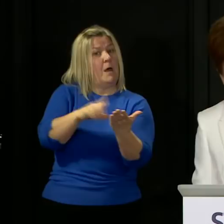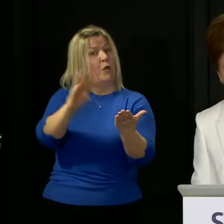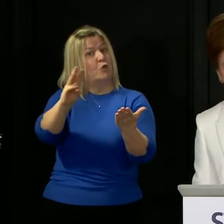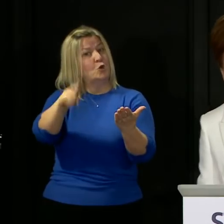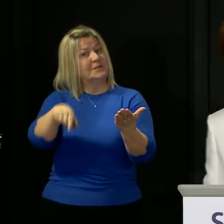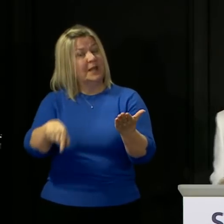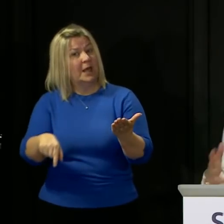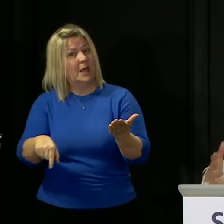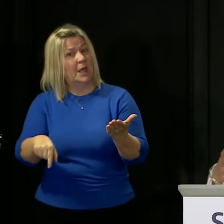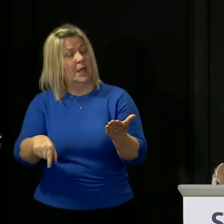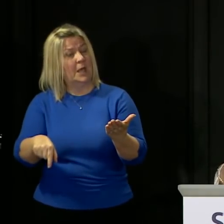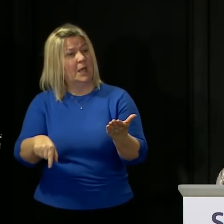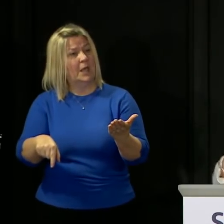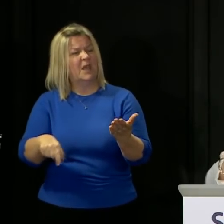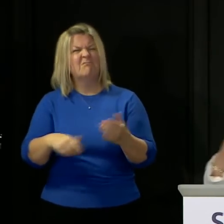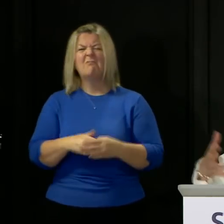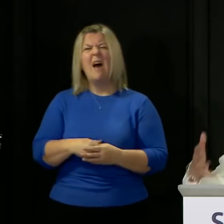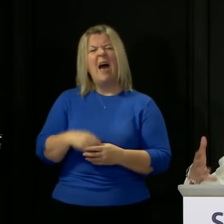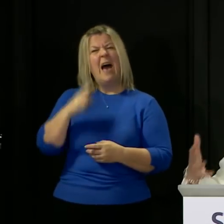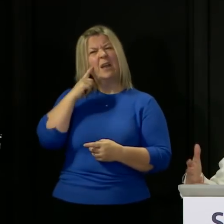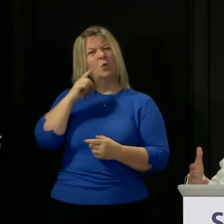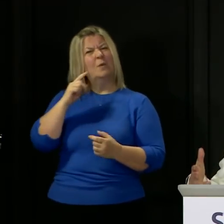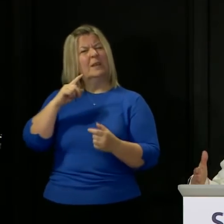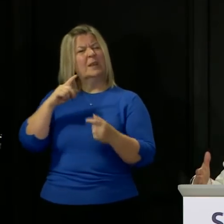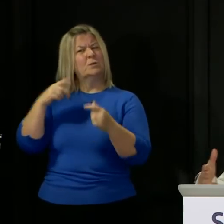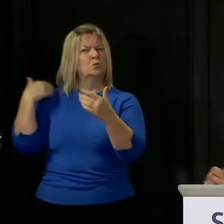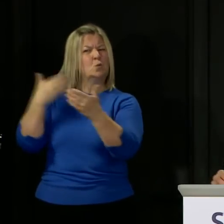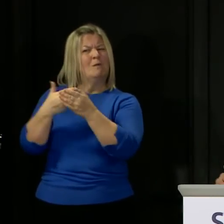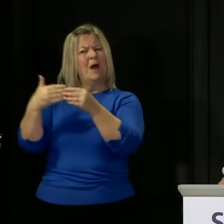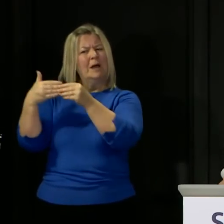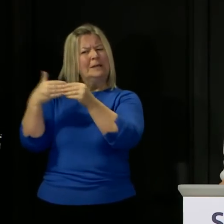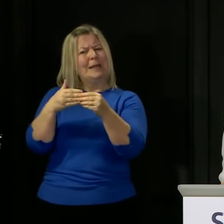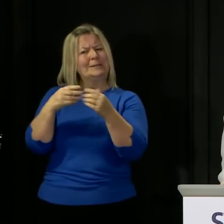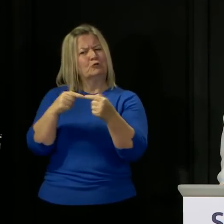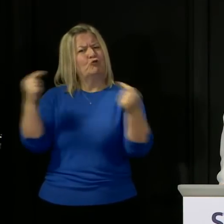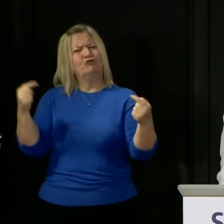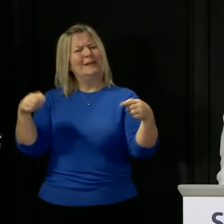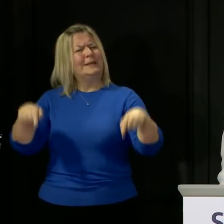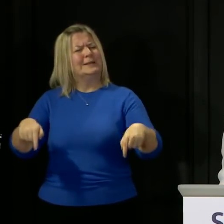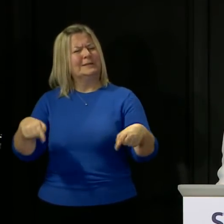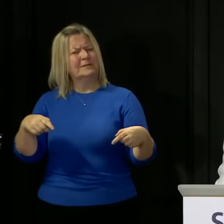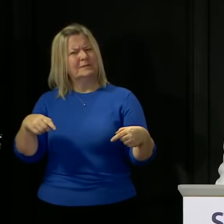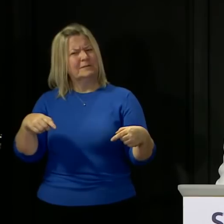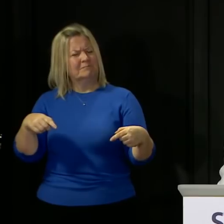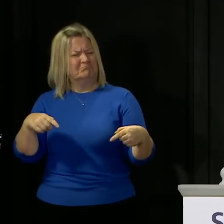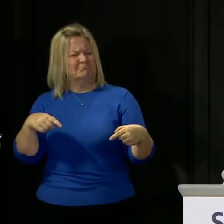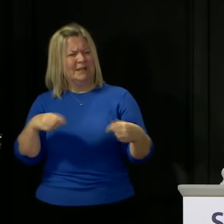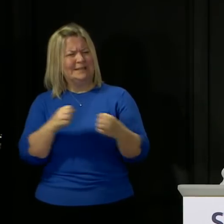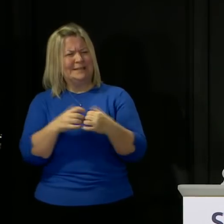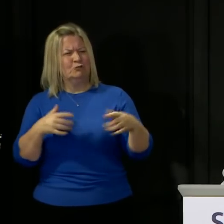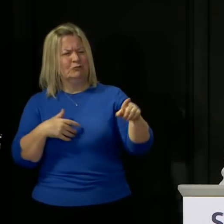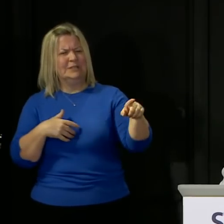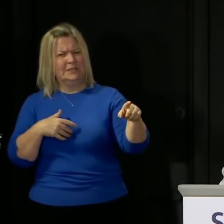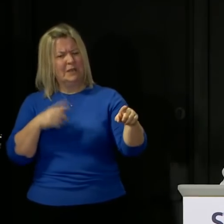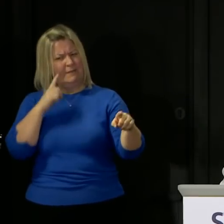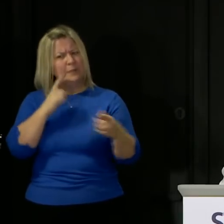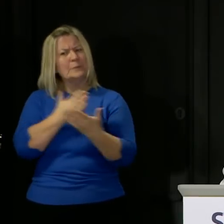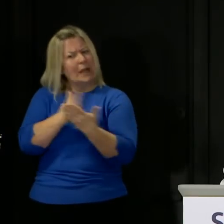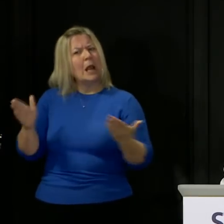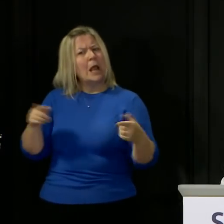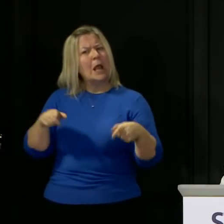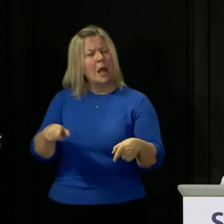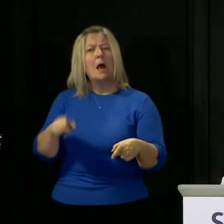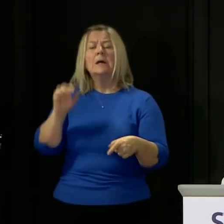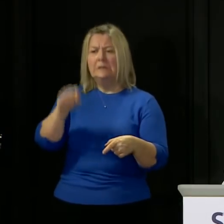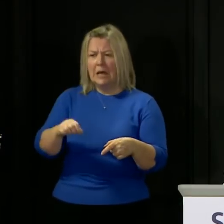accept that the guidance has been contradictory the guidance has been very clear to businesses we have consistently said that our businesses are required by law